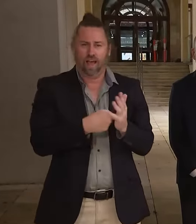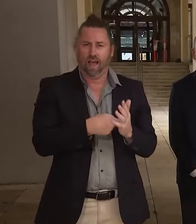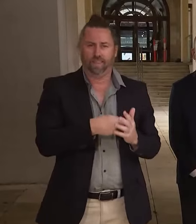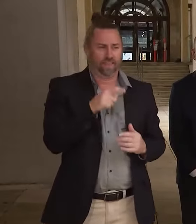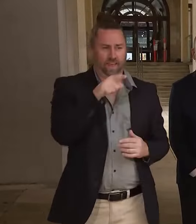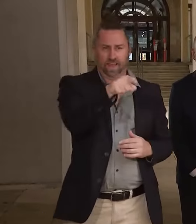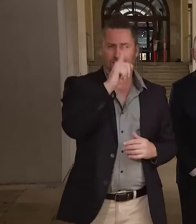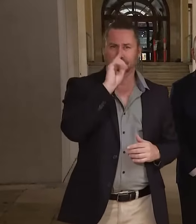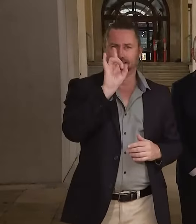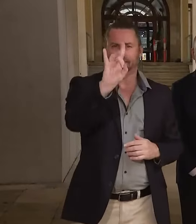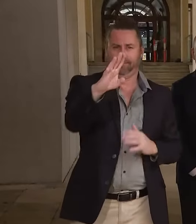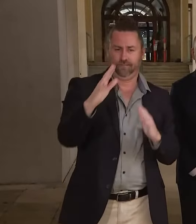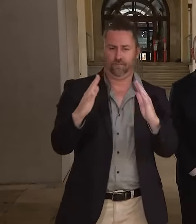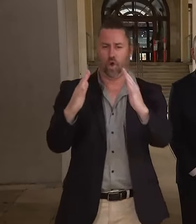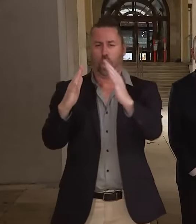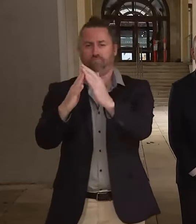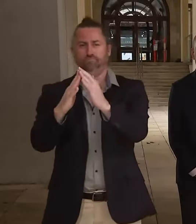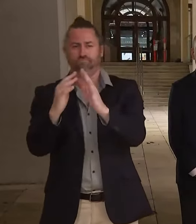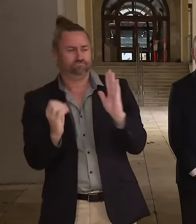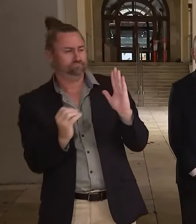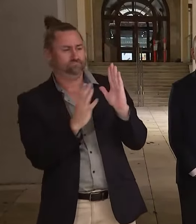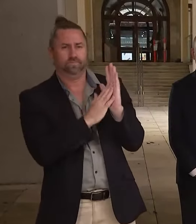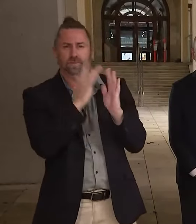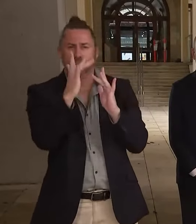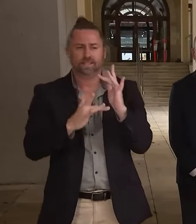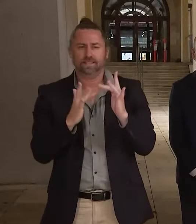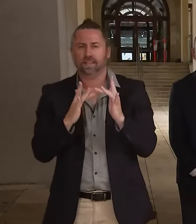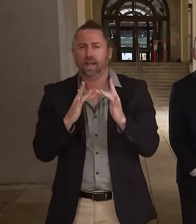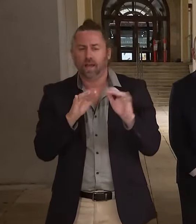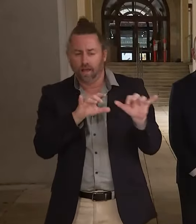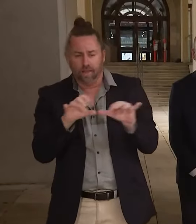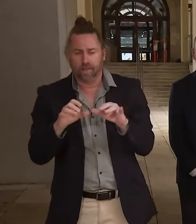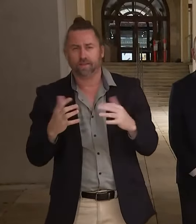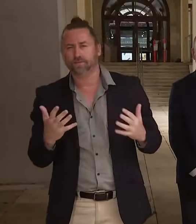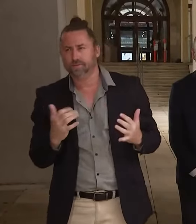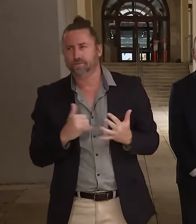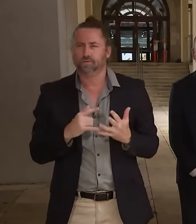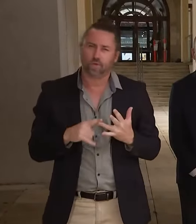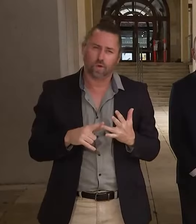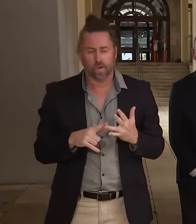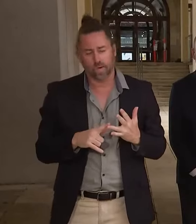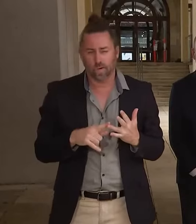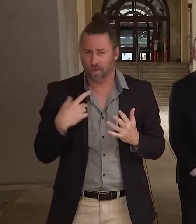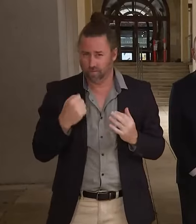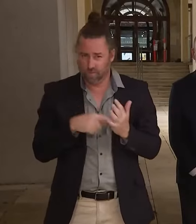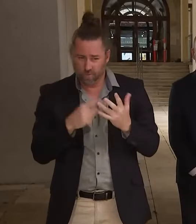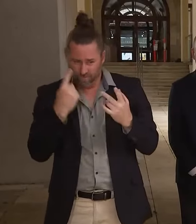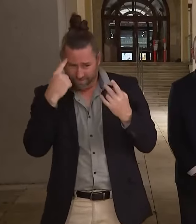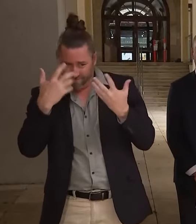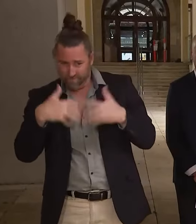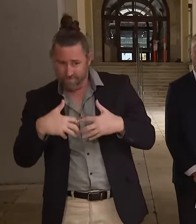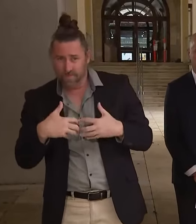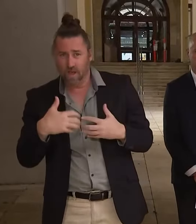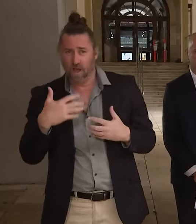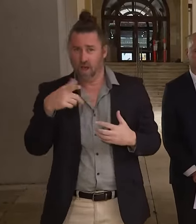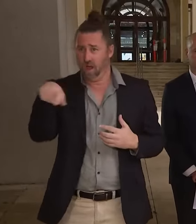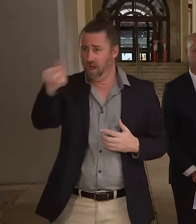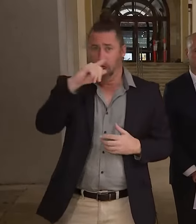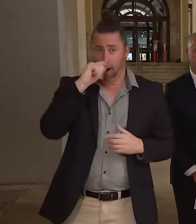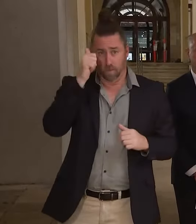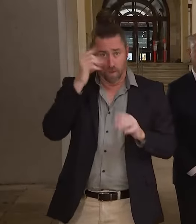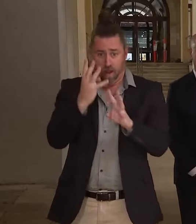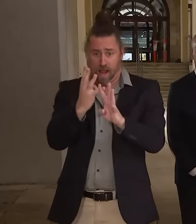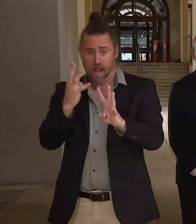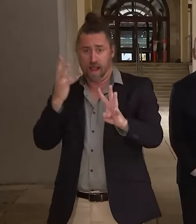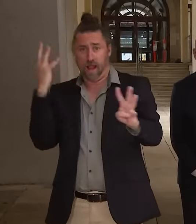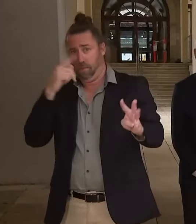end that normally occurs. And that will take time away. So that would actually mean if we want to keep those lines moving at the same